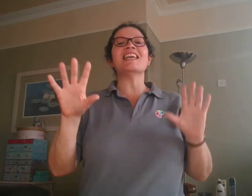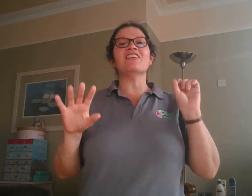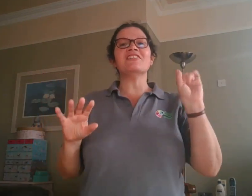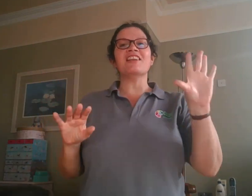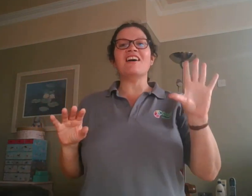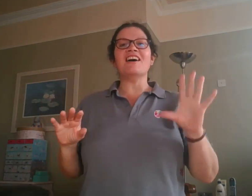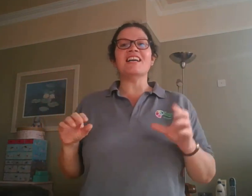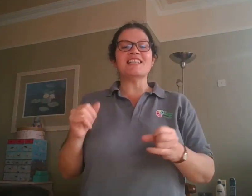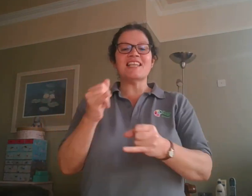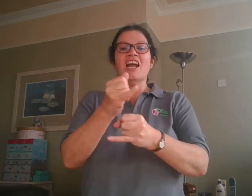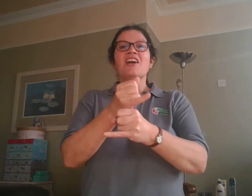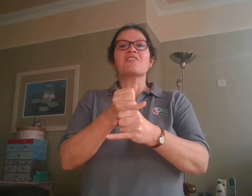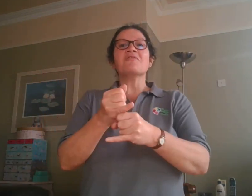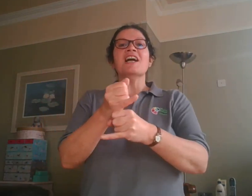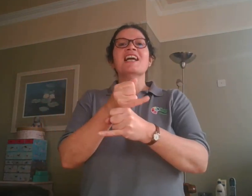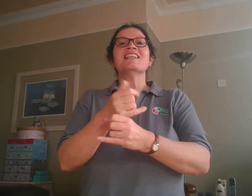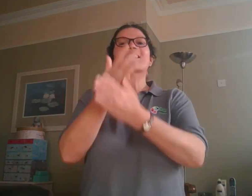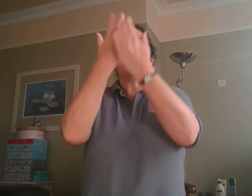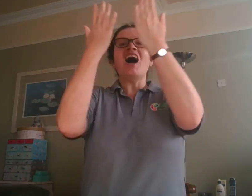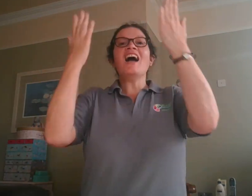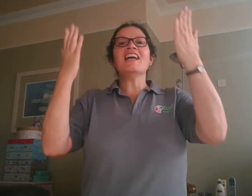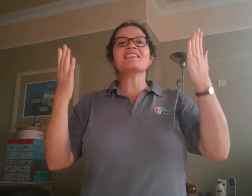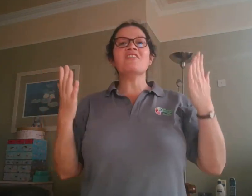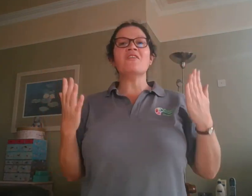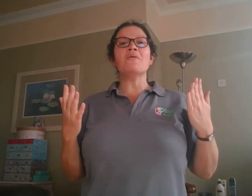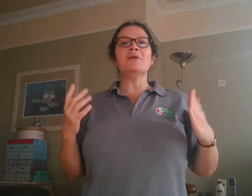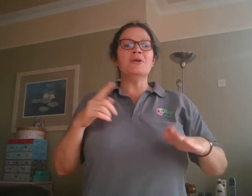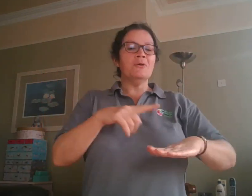neon lights, grey skies or blue.